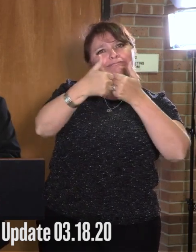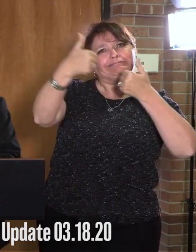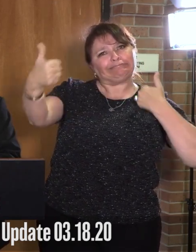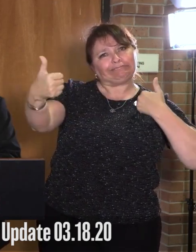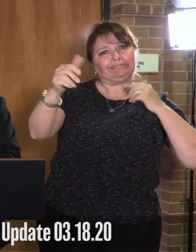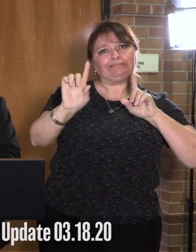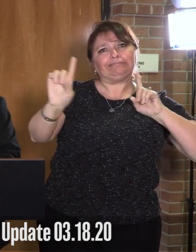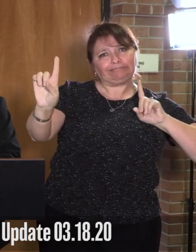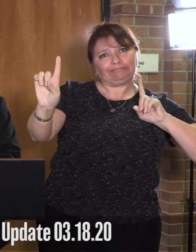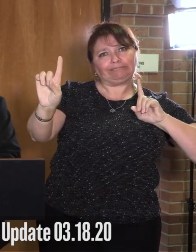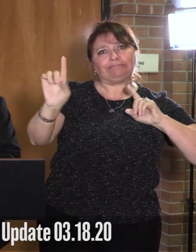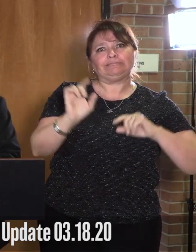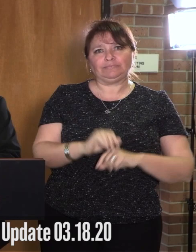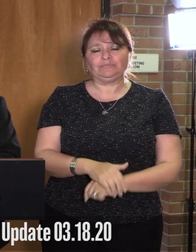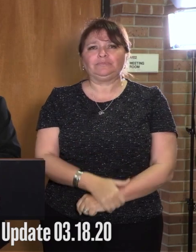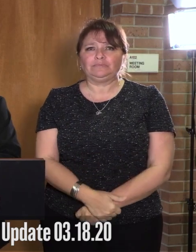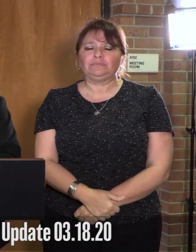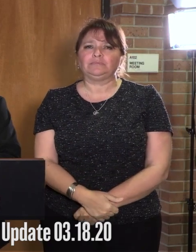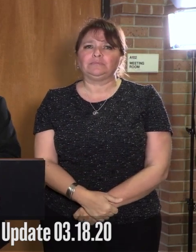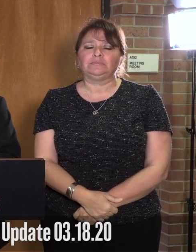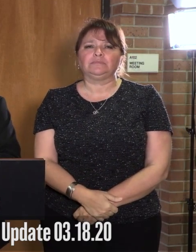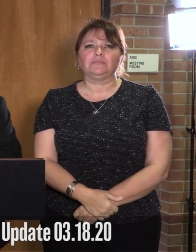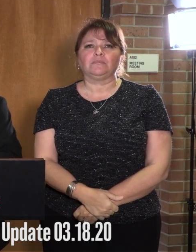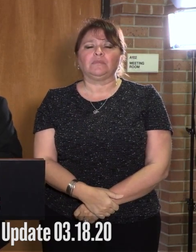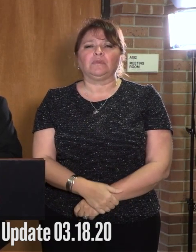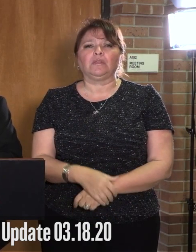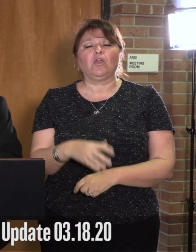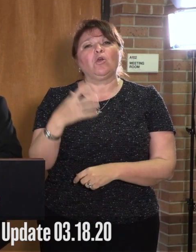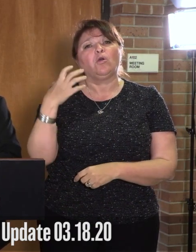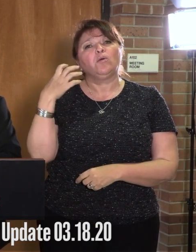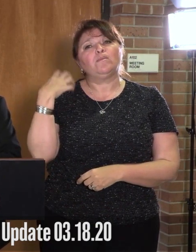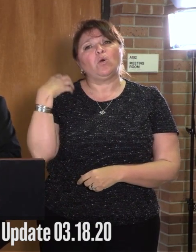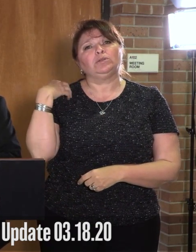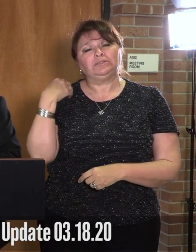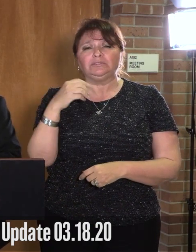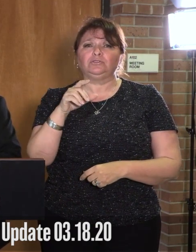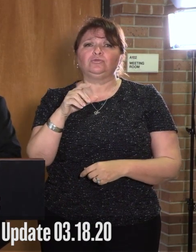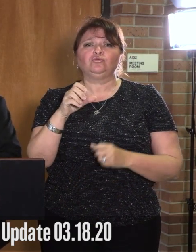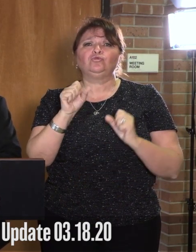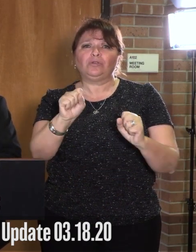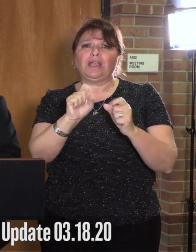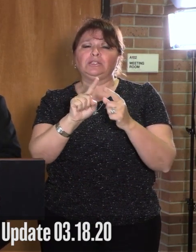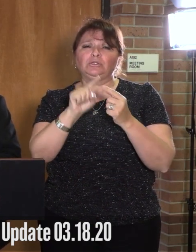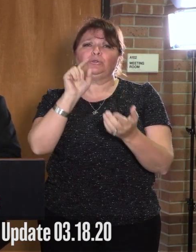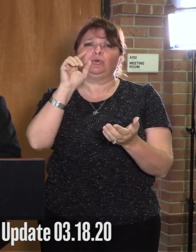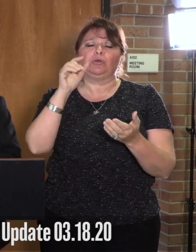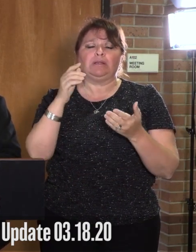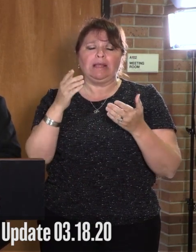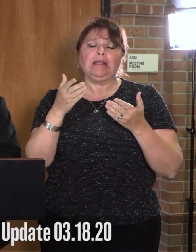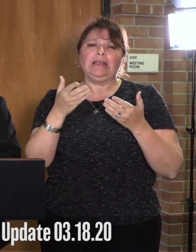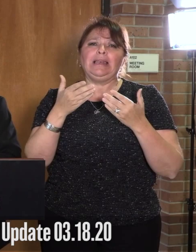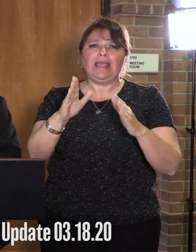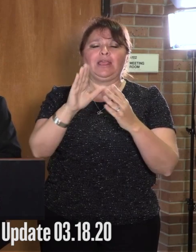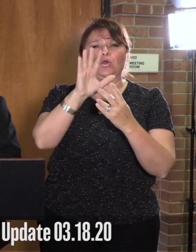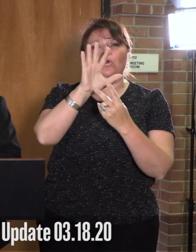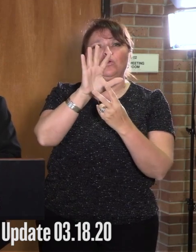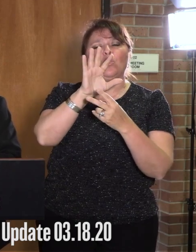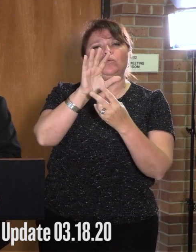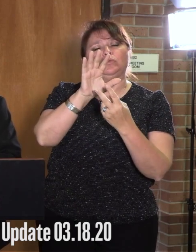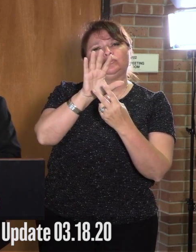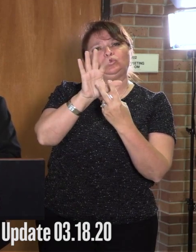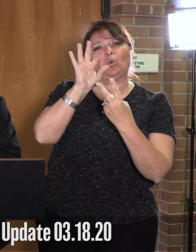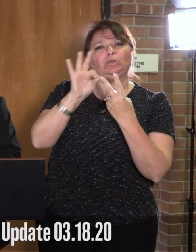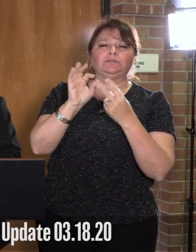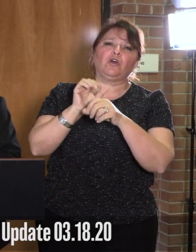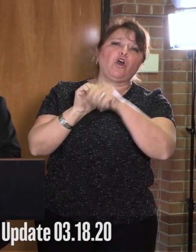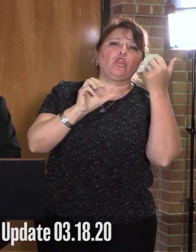between other people six feet if possible. And employers should limit or should allow alternative work options as much as